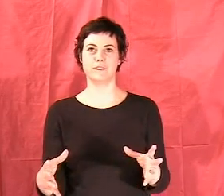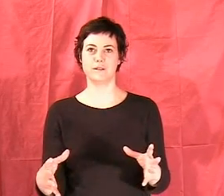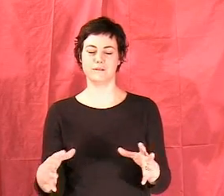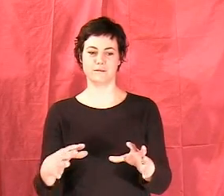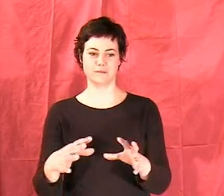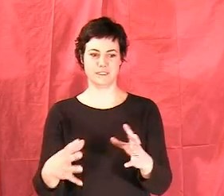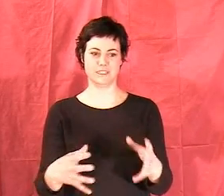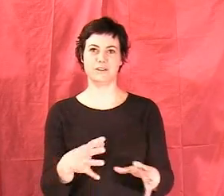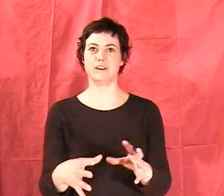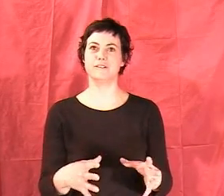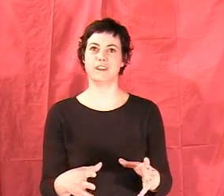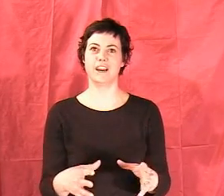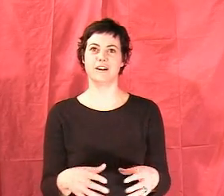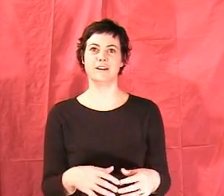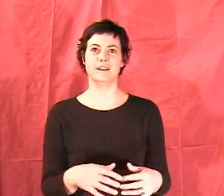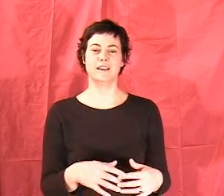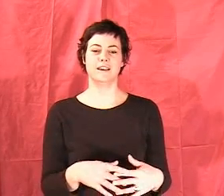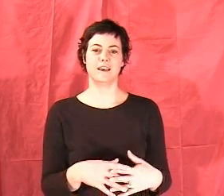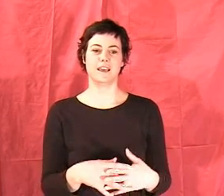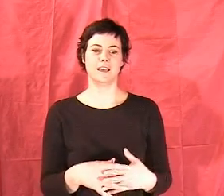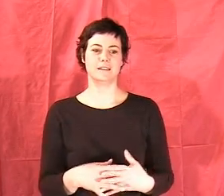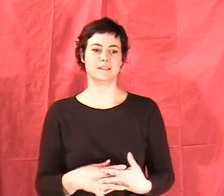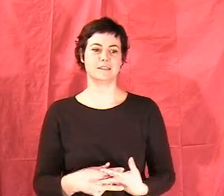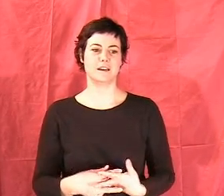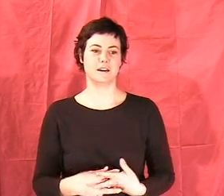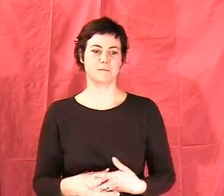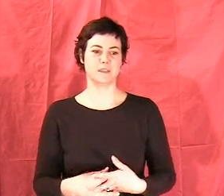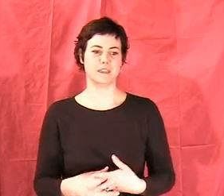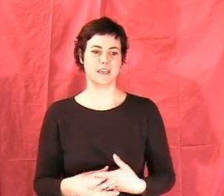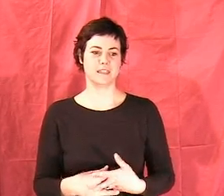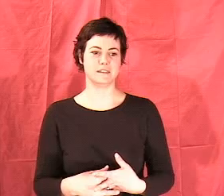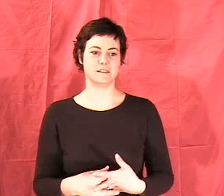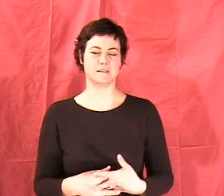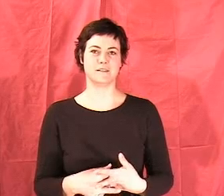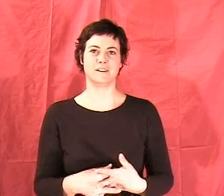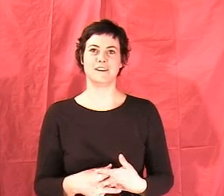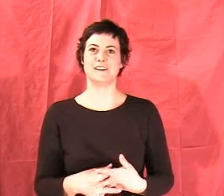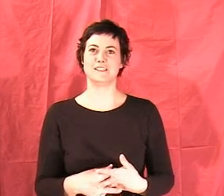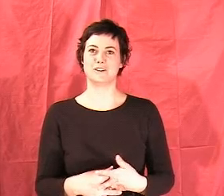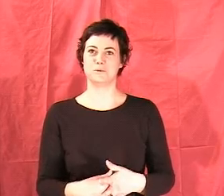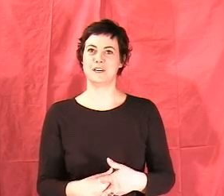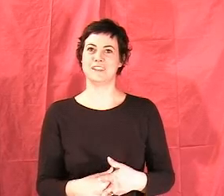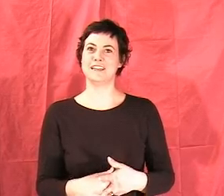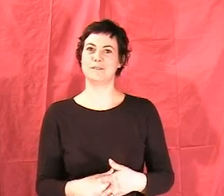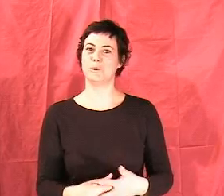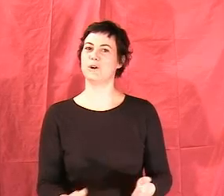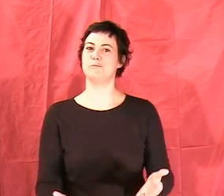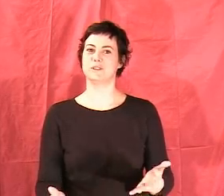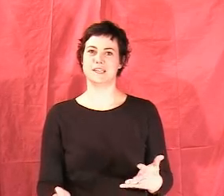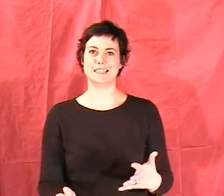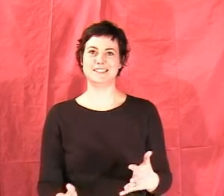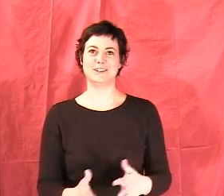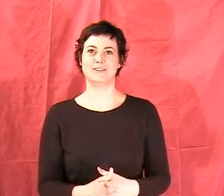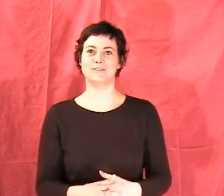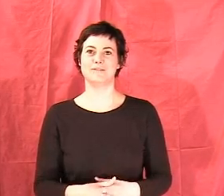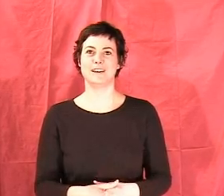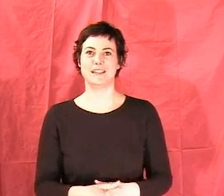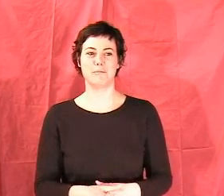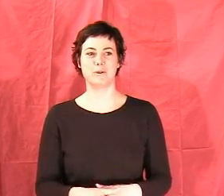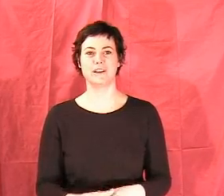the interior of the hair. And in the end, he started wiggling and we were almost done. So at that point,